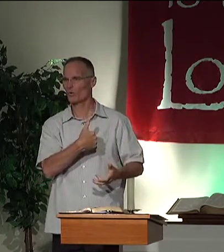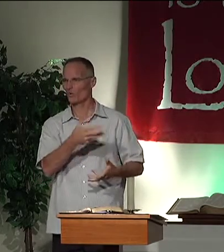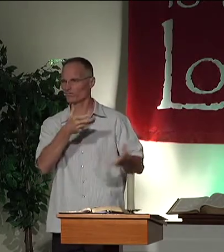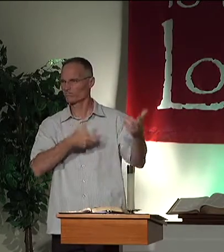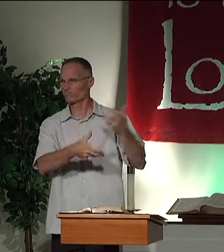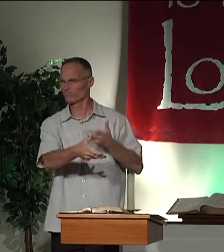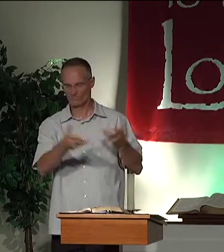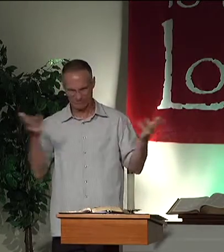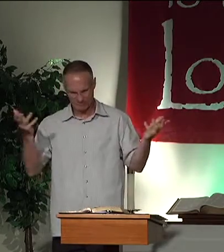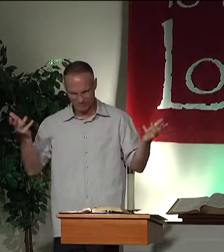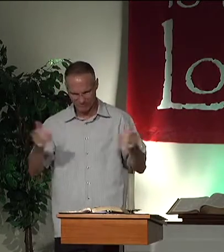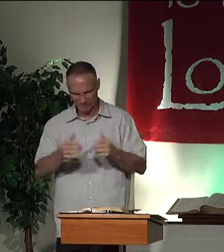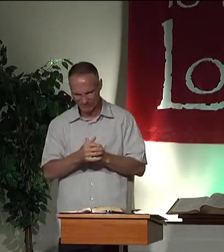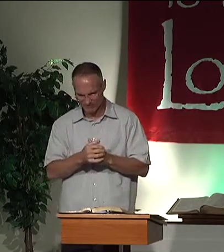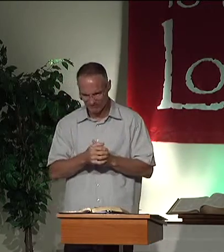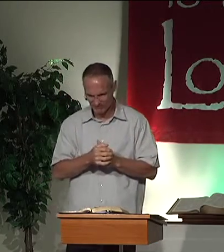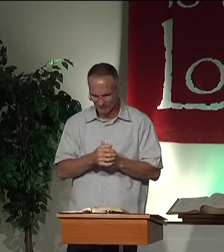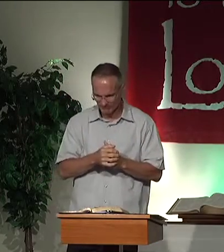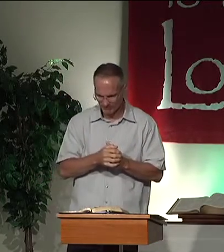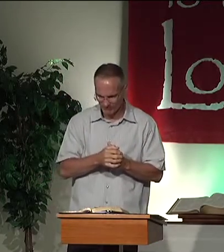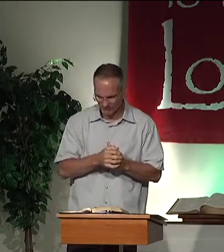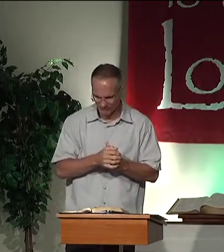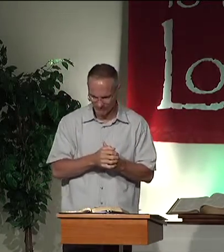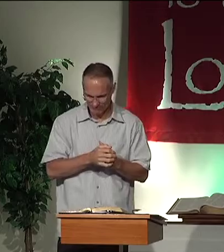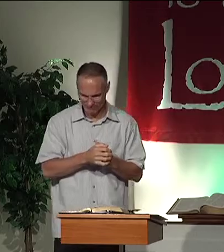Or what can a man give in exchange for his soul?